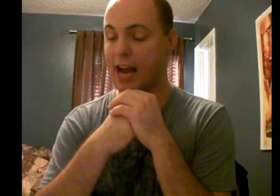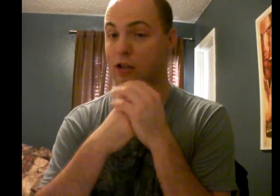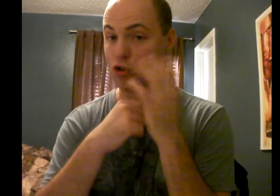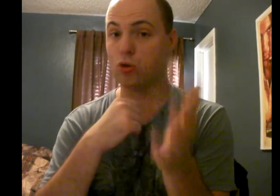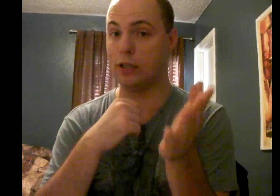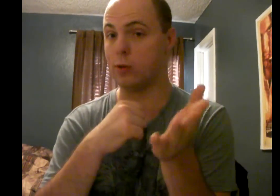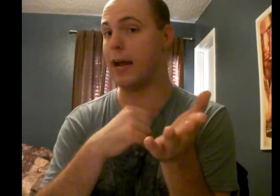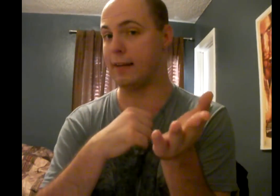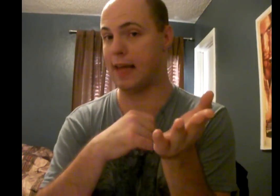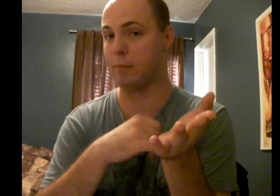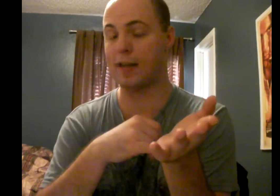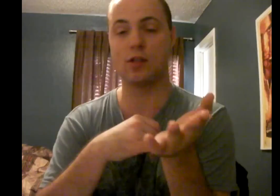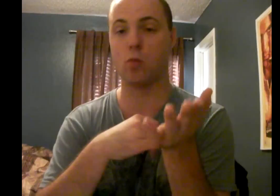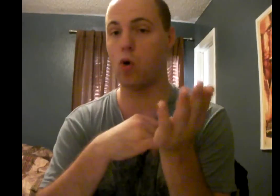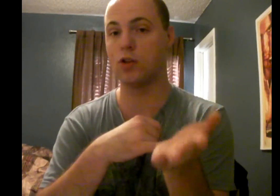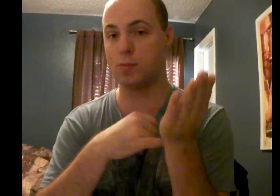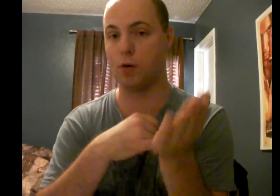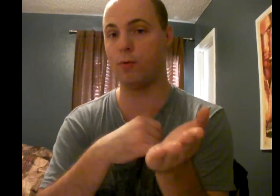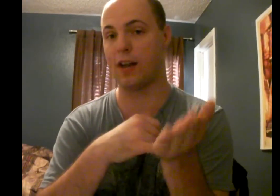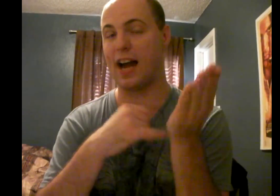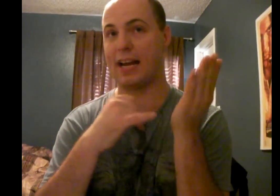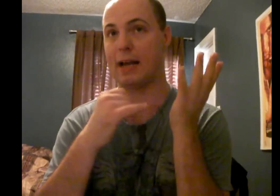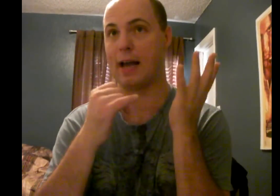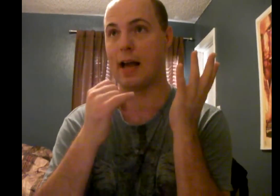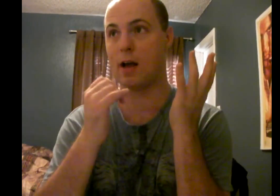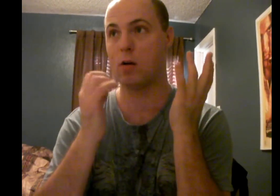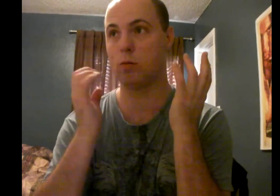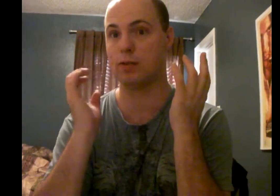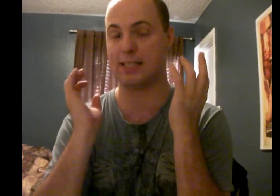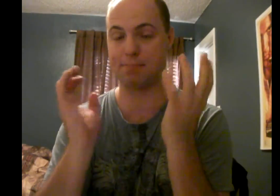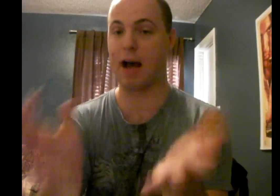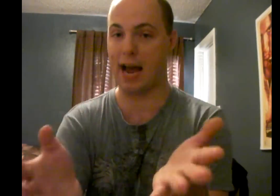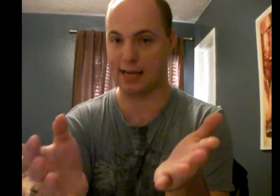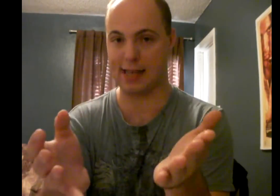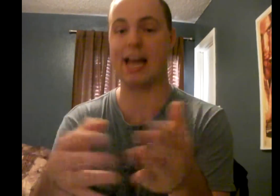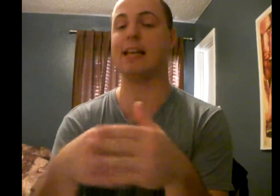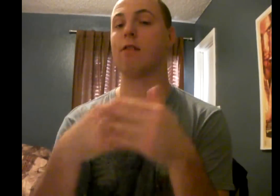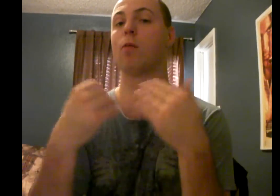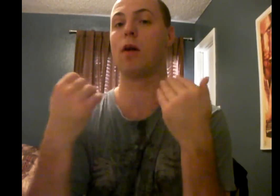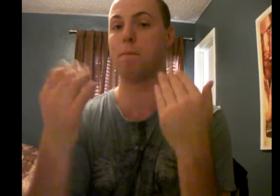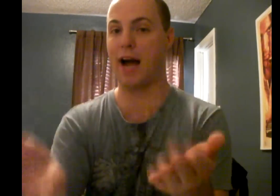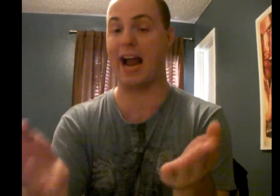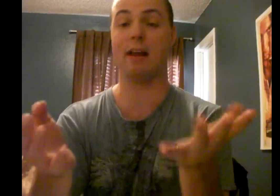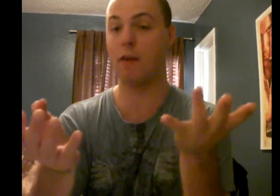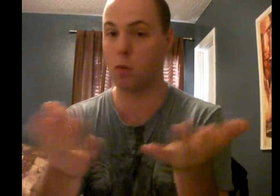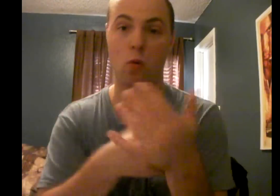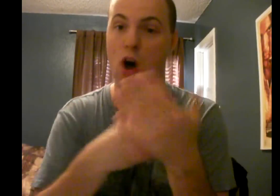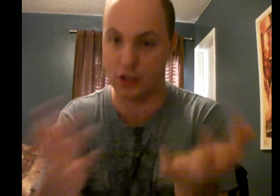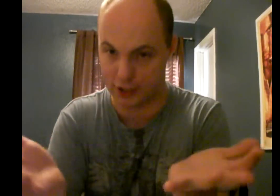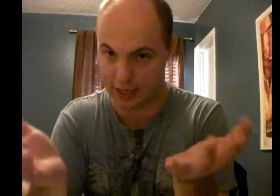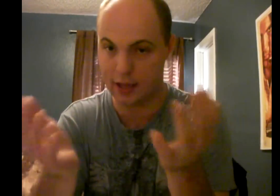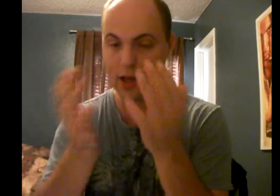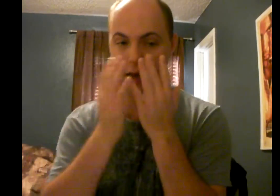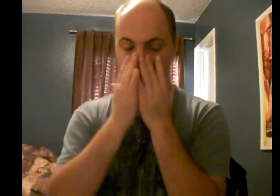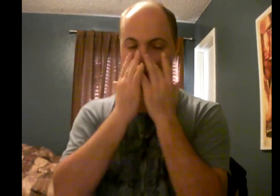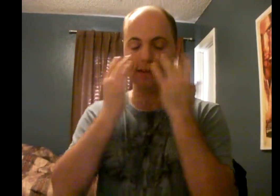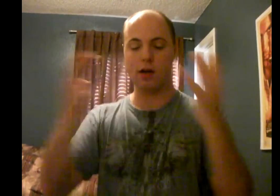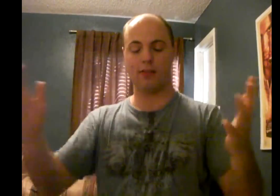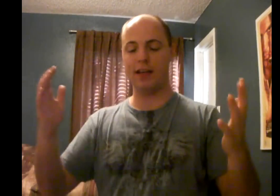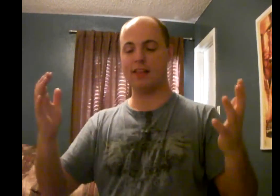truly do hate that movie. That's the one spoof that I despise. I never want to buy it. I never even want to watch again. Because nothing